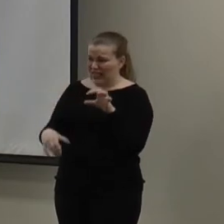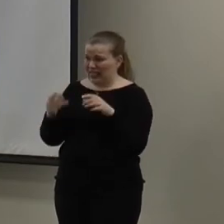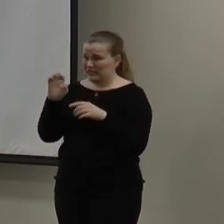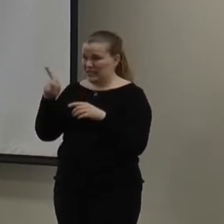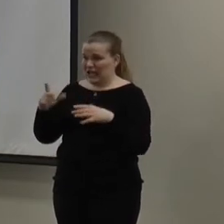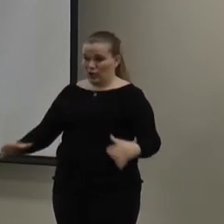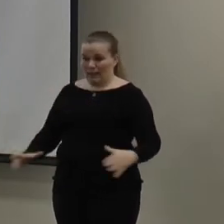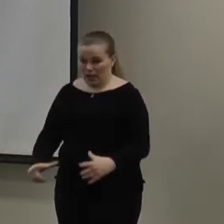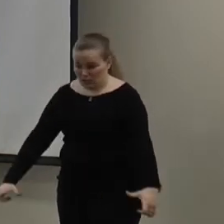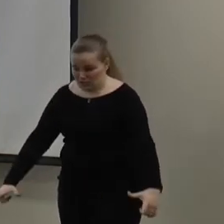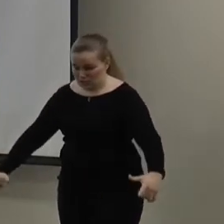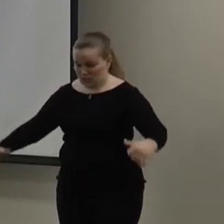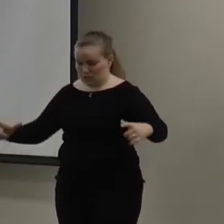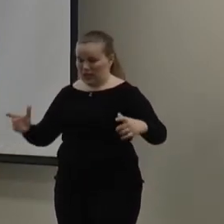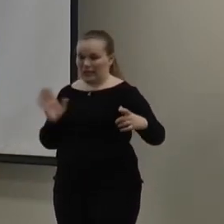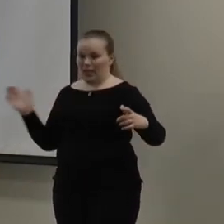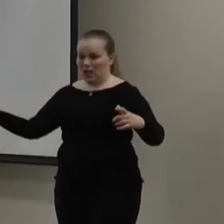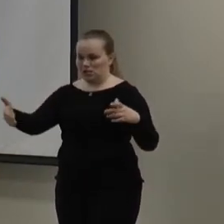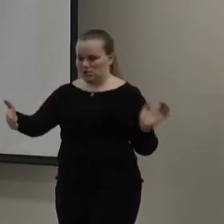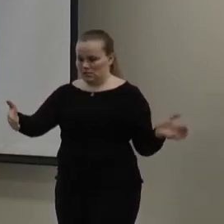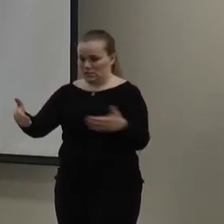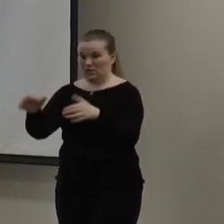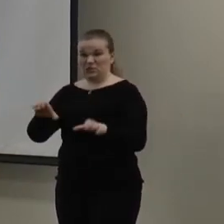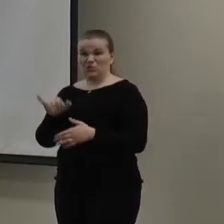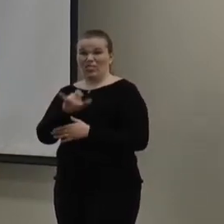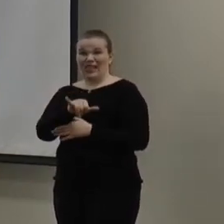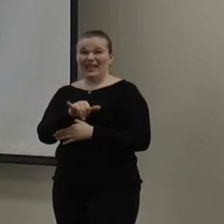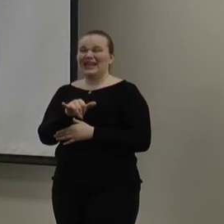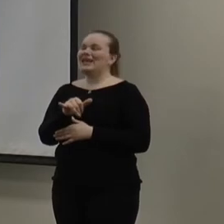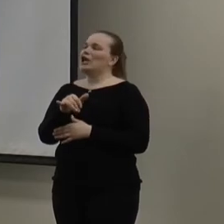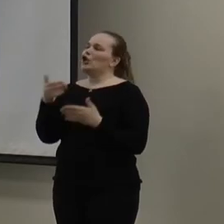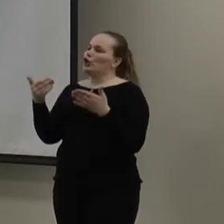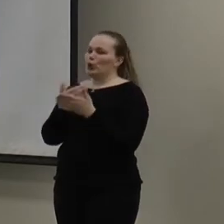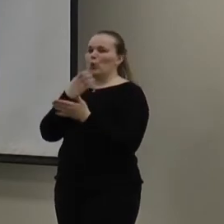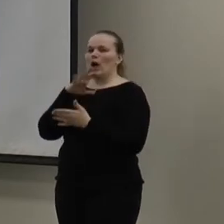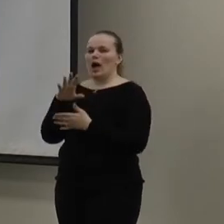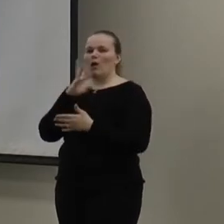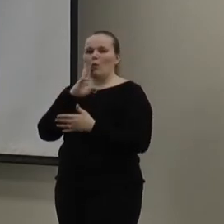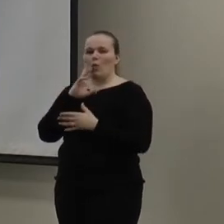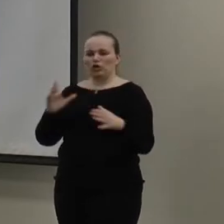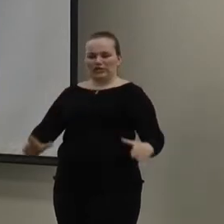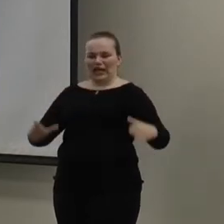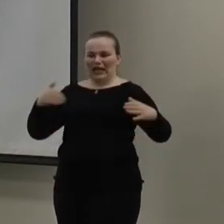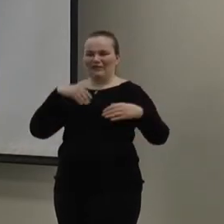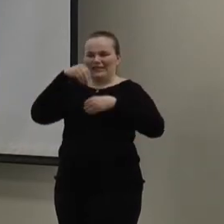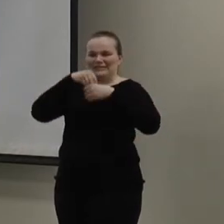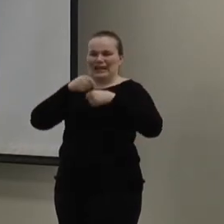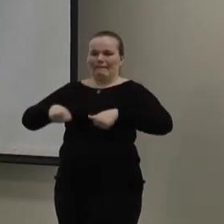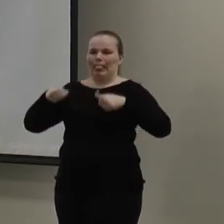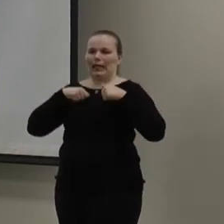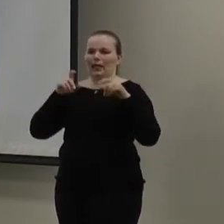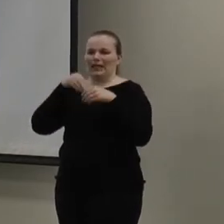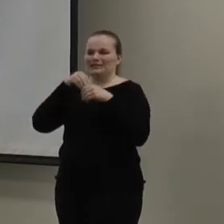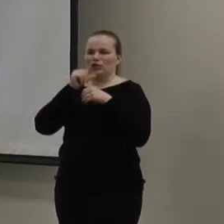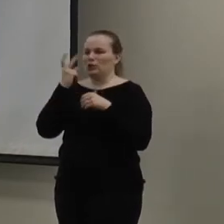know, big kind of blankets almost that you have around them. Newer hot water tanks have an internal blanket. So,